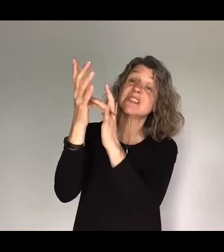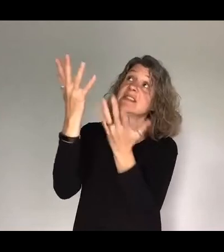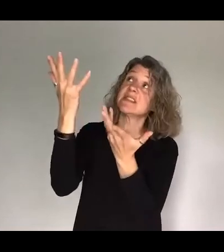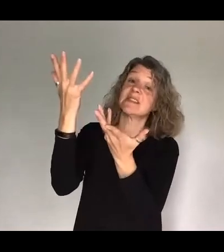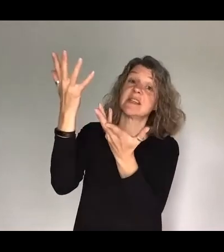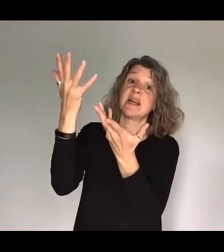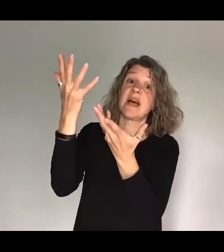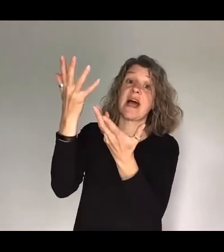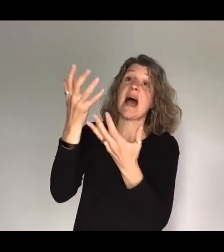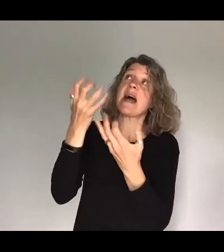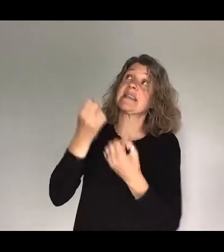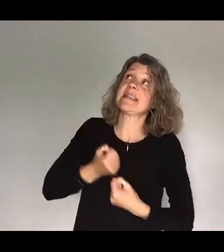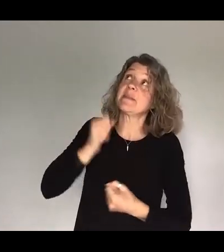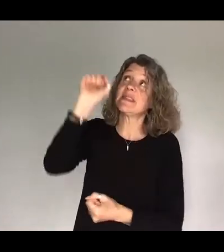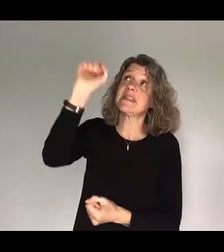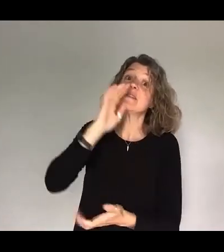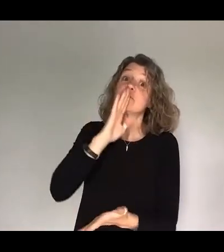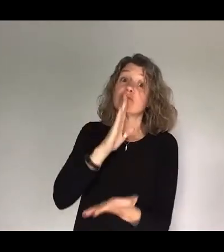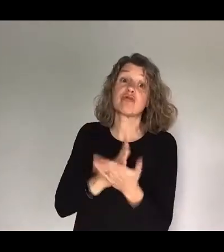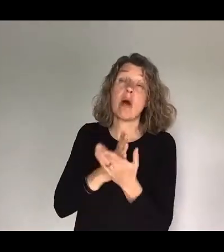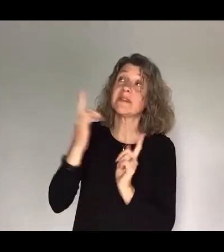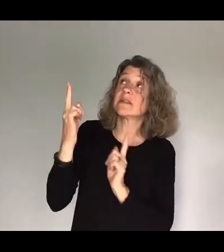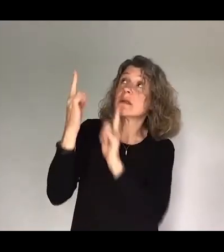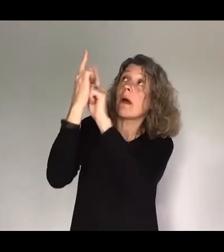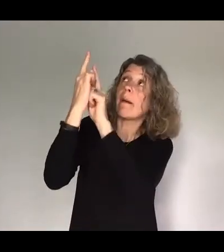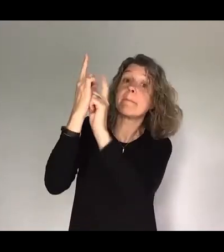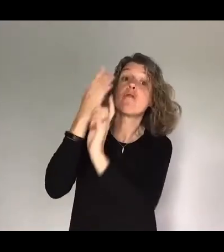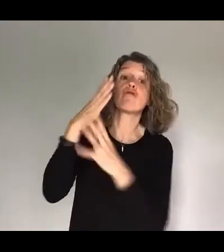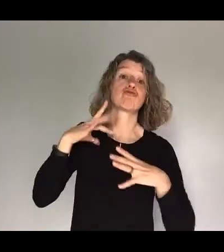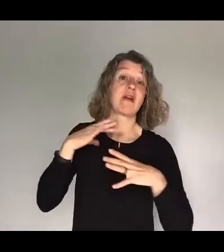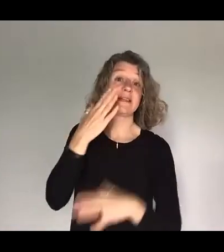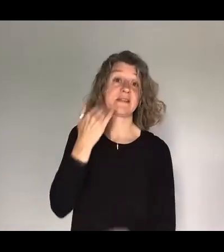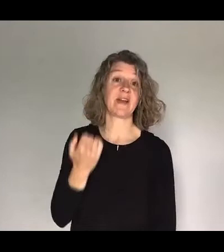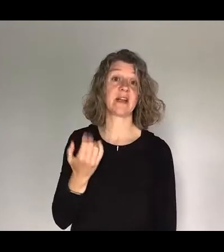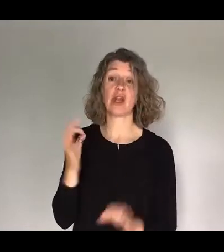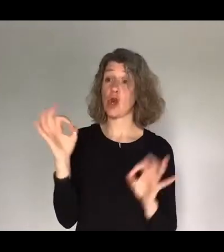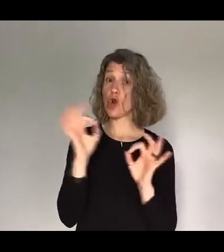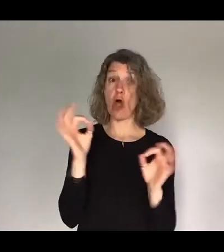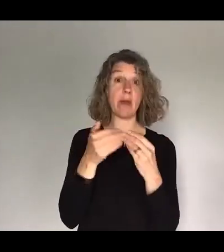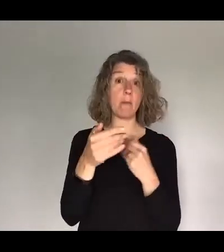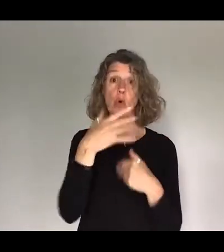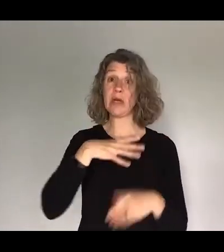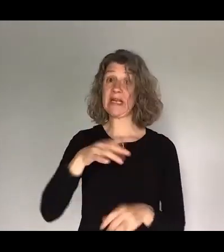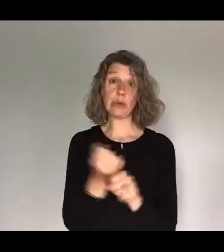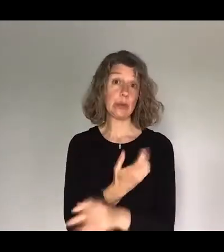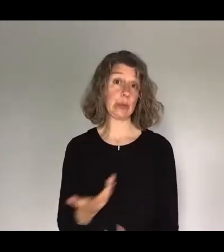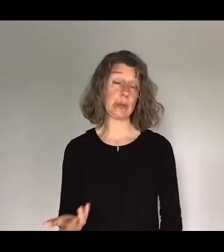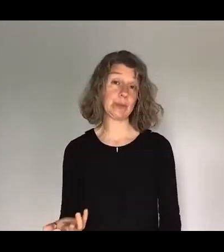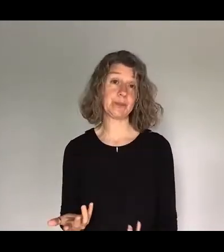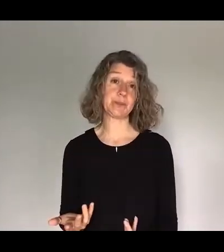11 promise of coming to him and finding rest there is nothing else you need to do a few years ago